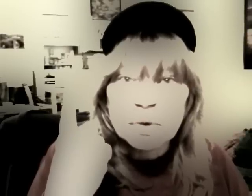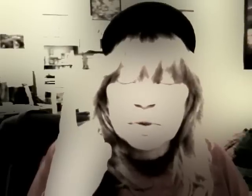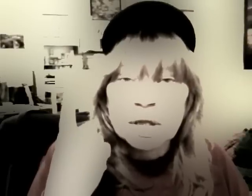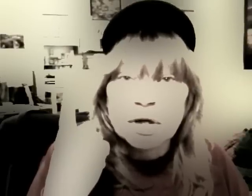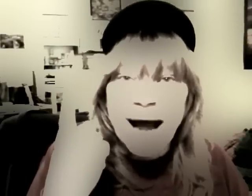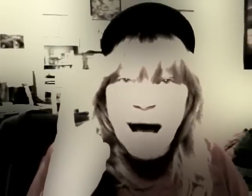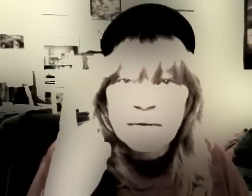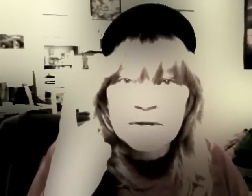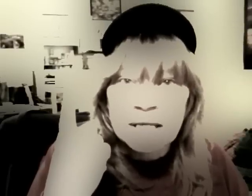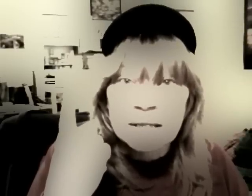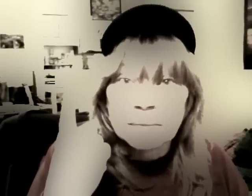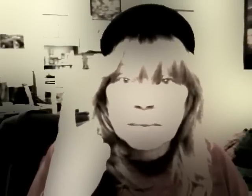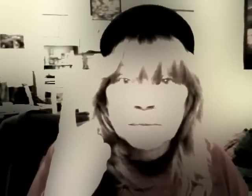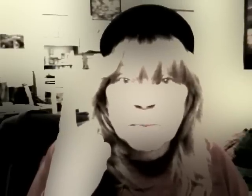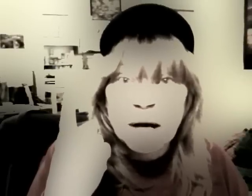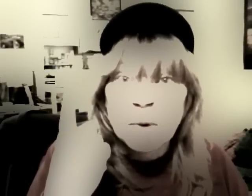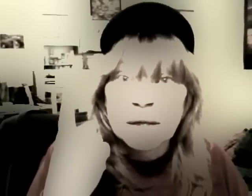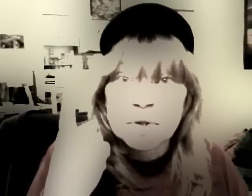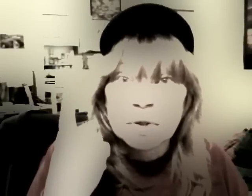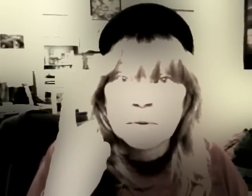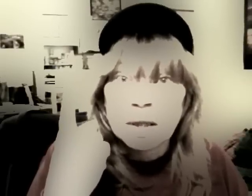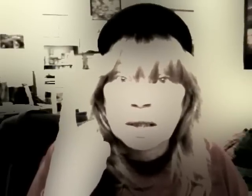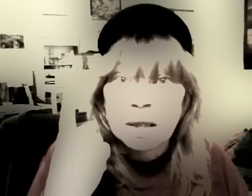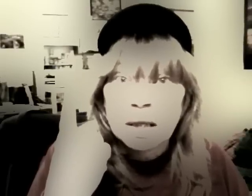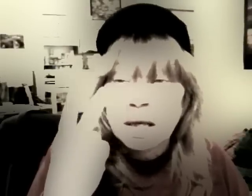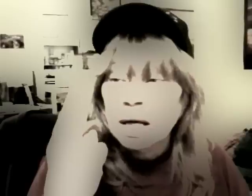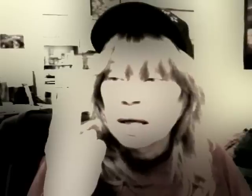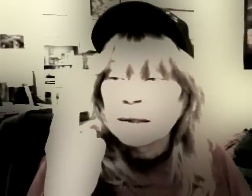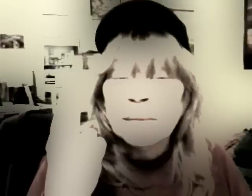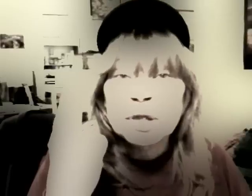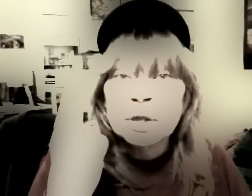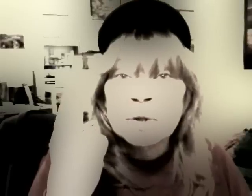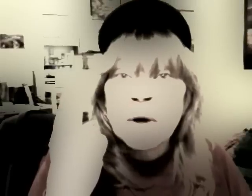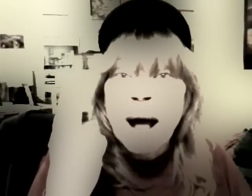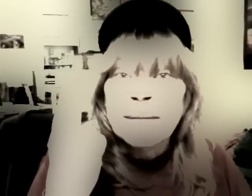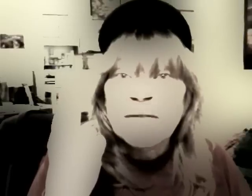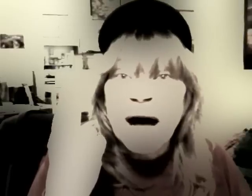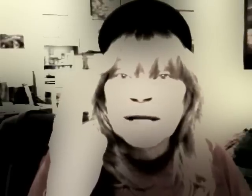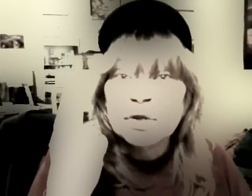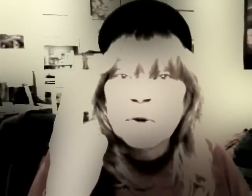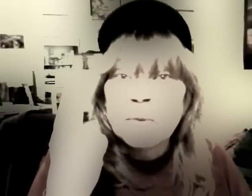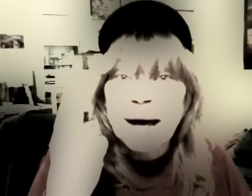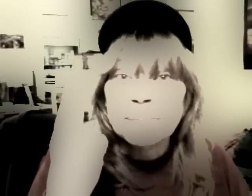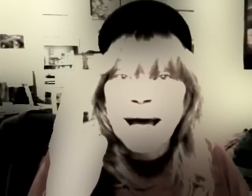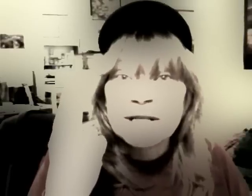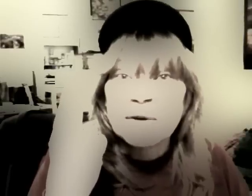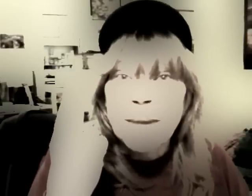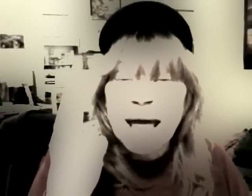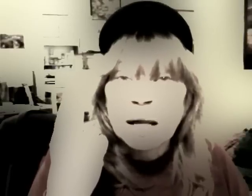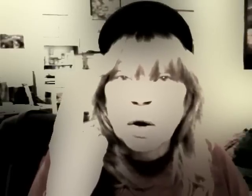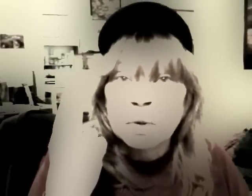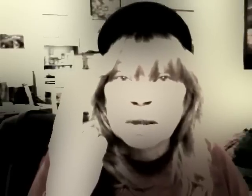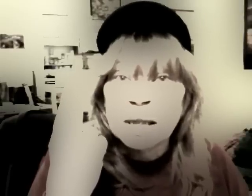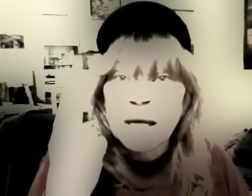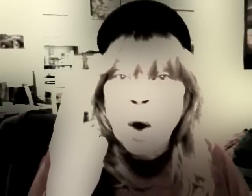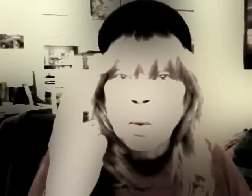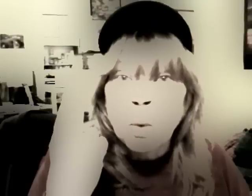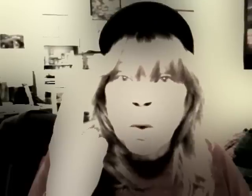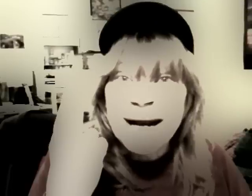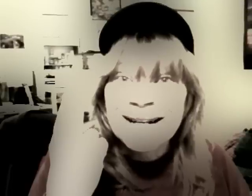use it, you're out of the system. No matter what else you're doing. Number two, find your right pastor male only, one at a